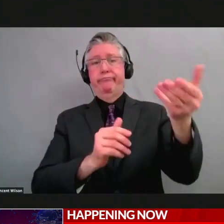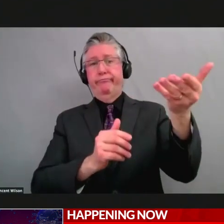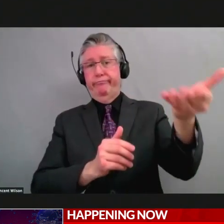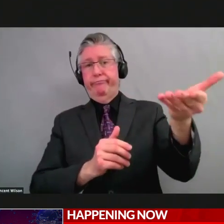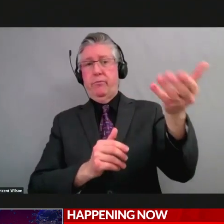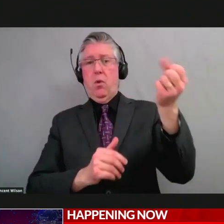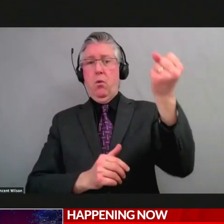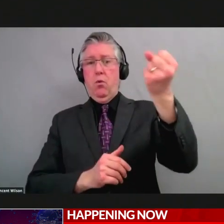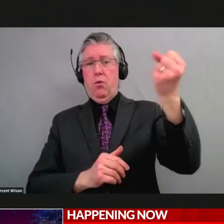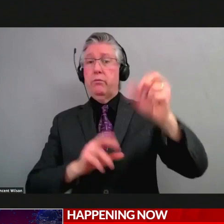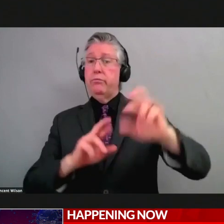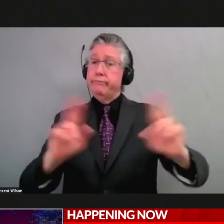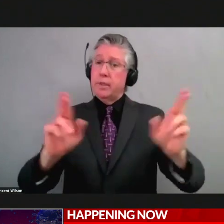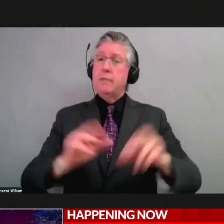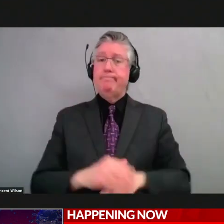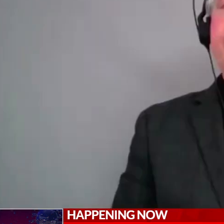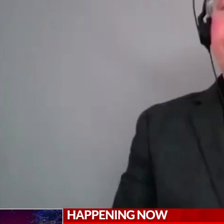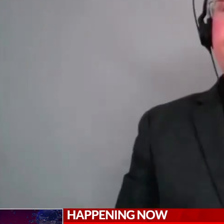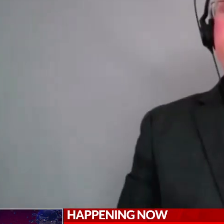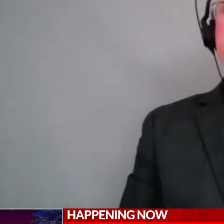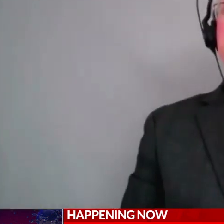All right, let's go to Alex Rose.